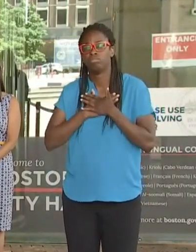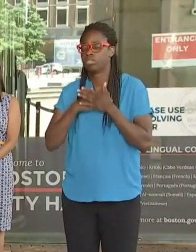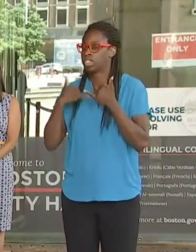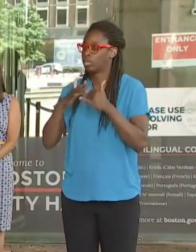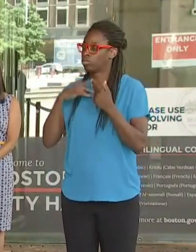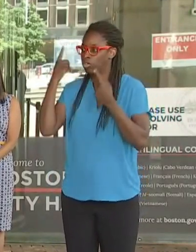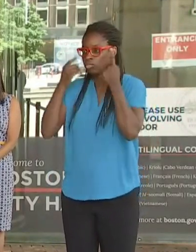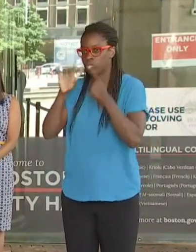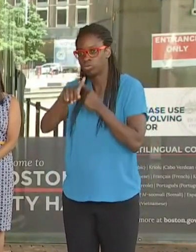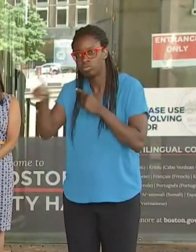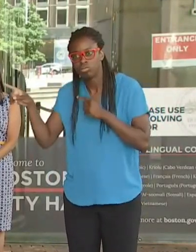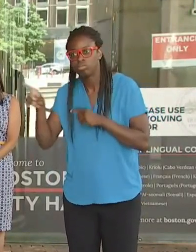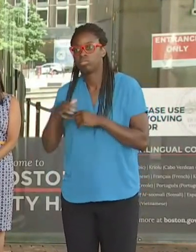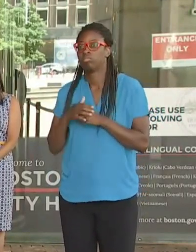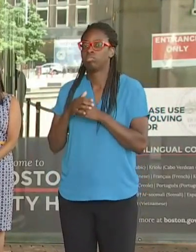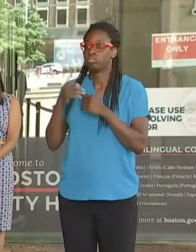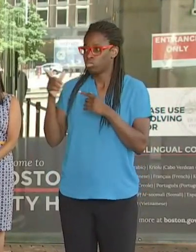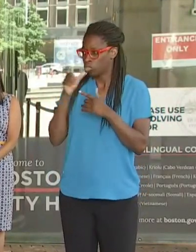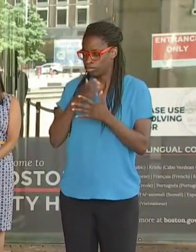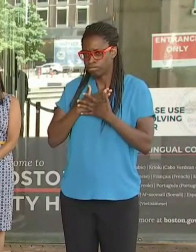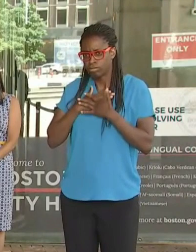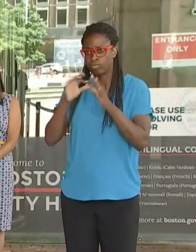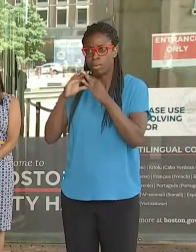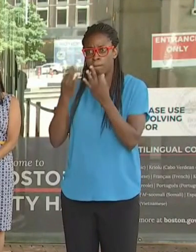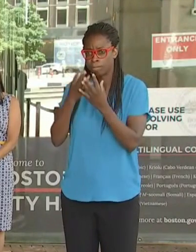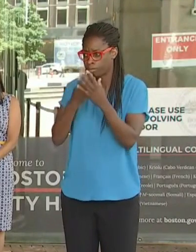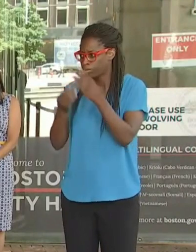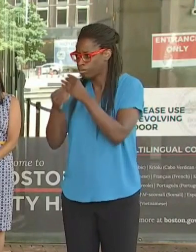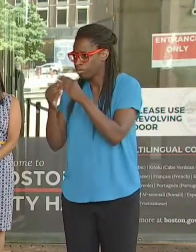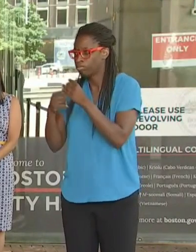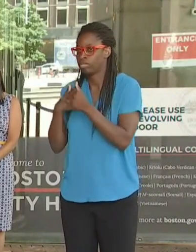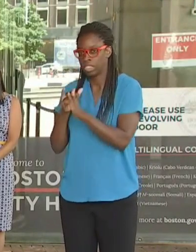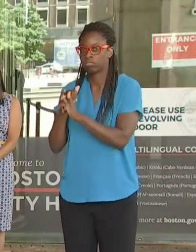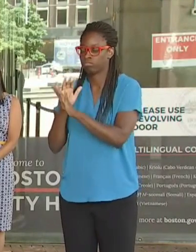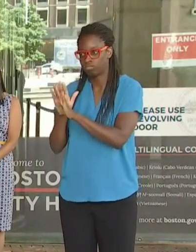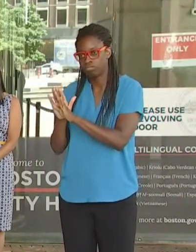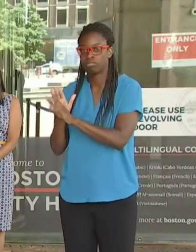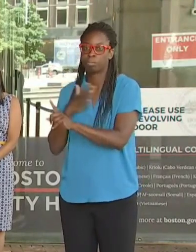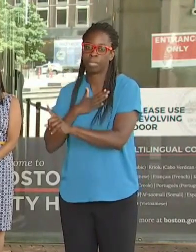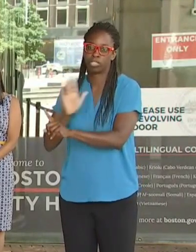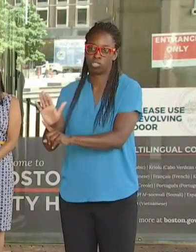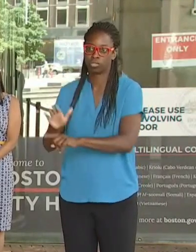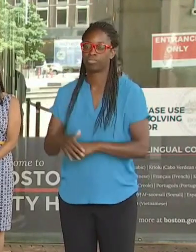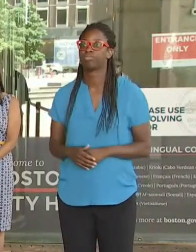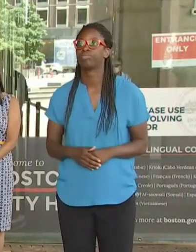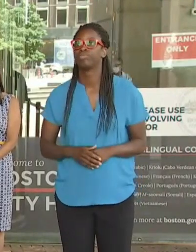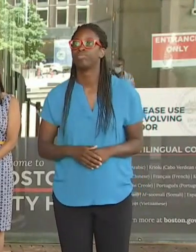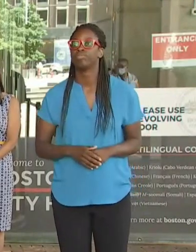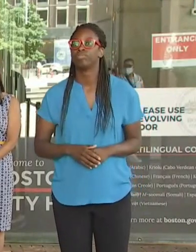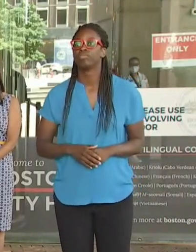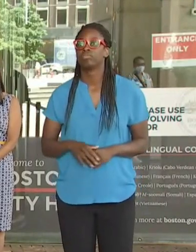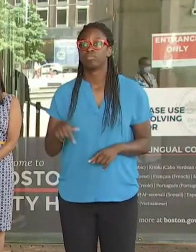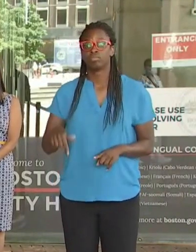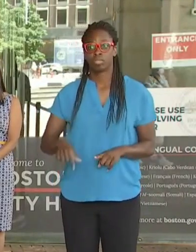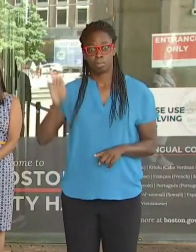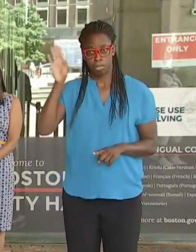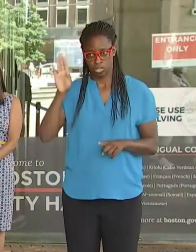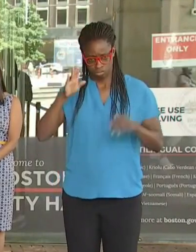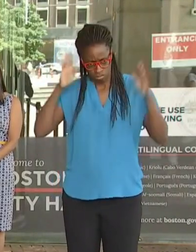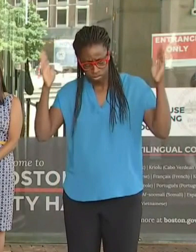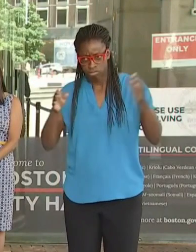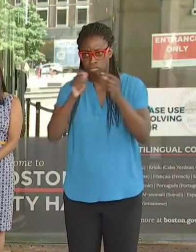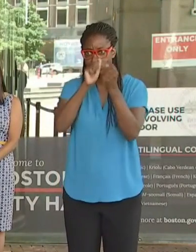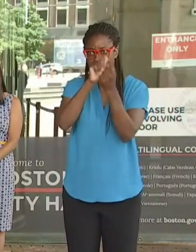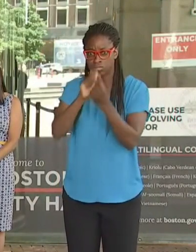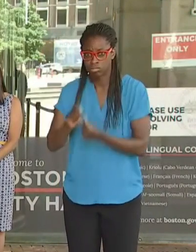KNOW THAT YOU ARE AS WELL IN OUR THOUGHTS AND PRAYERS. A LOOK AT THE BROADER TRENDS HERE IN THE CITY OF BOSTON, ON A SEVEN DAY AVERAGE OF DAILY